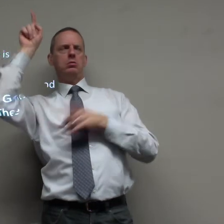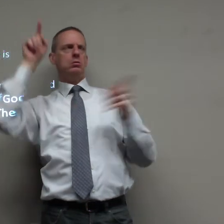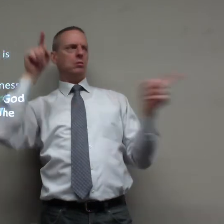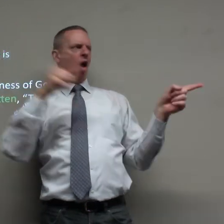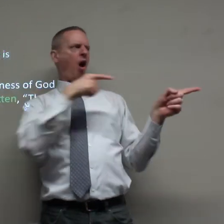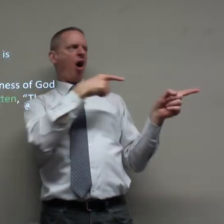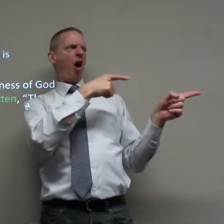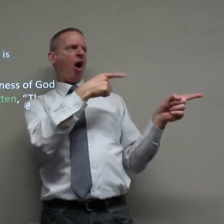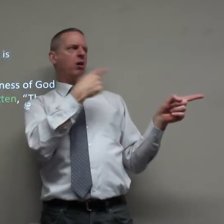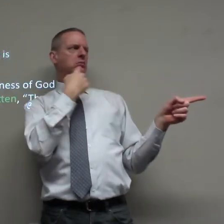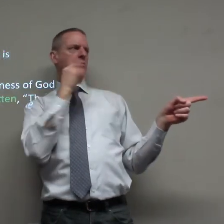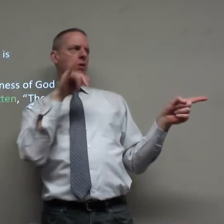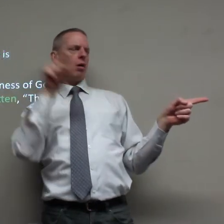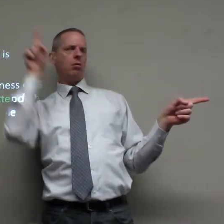some people say oh God said that